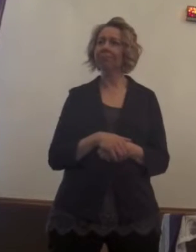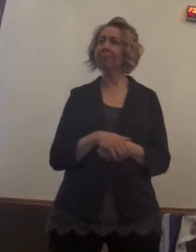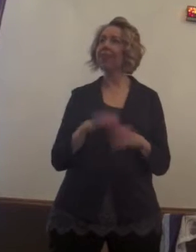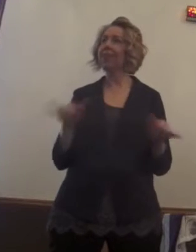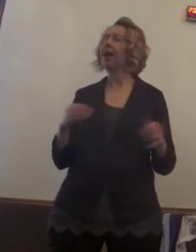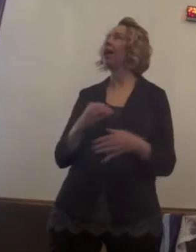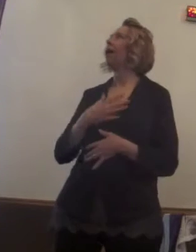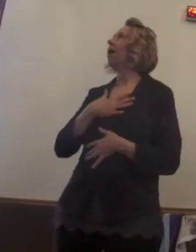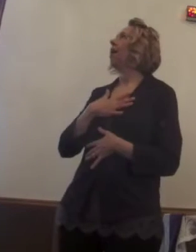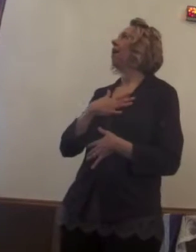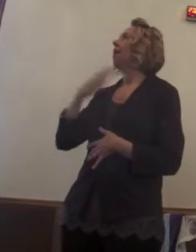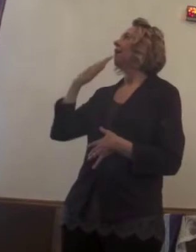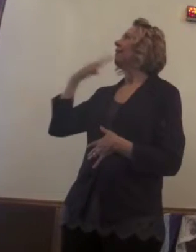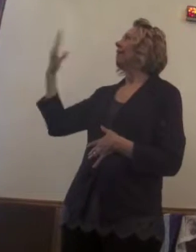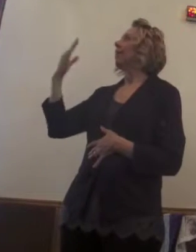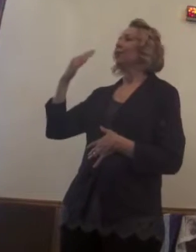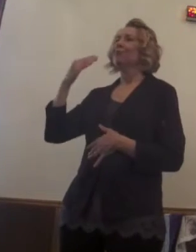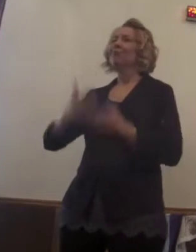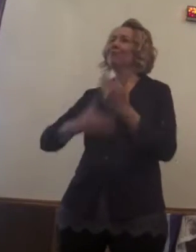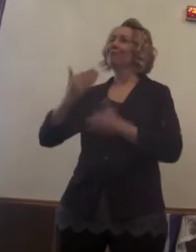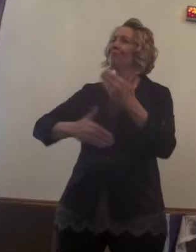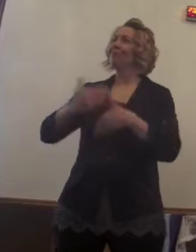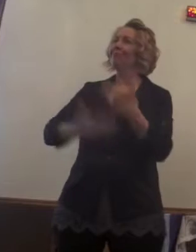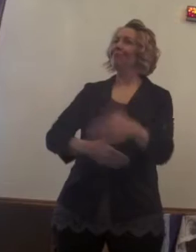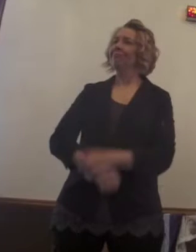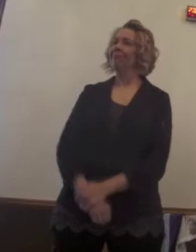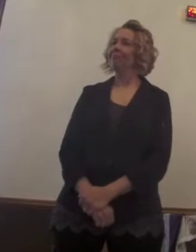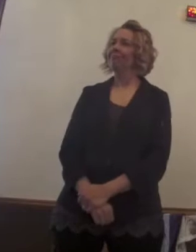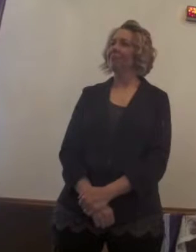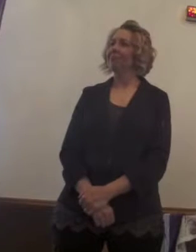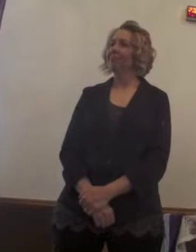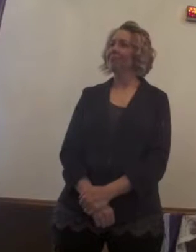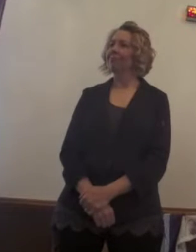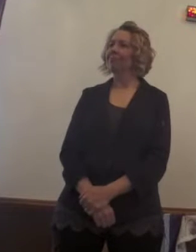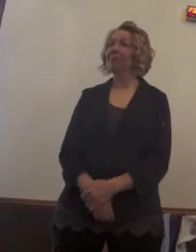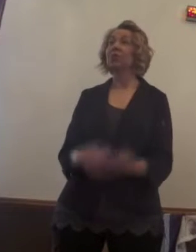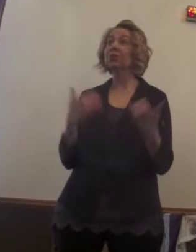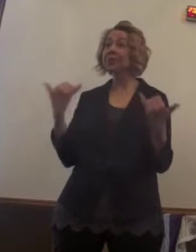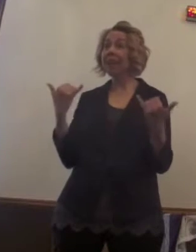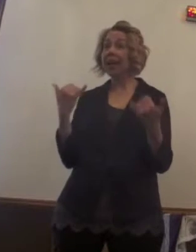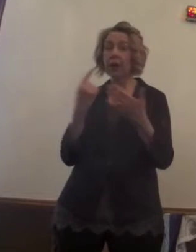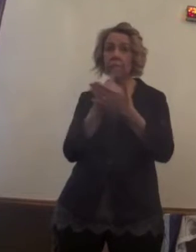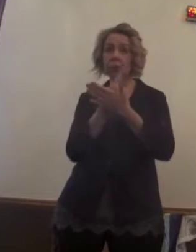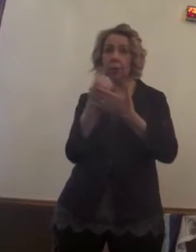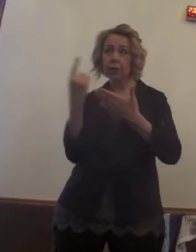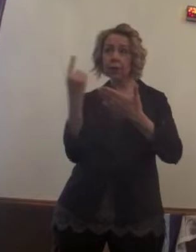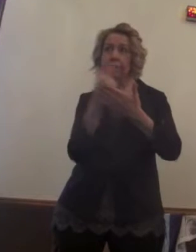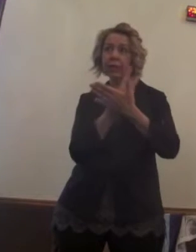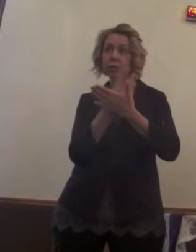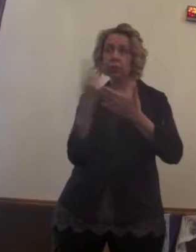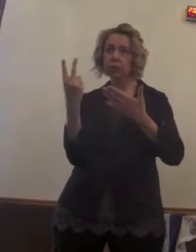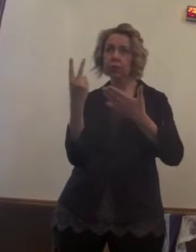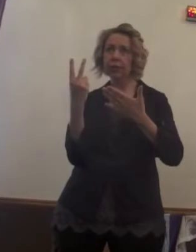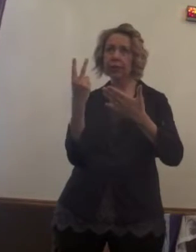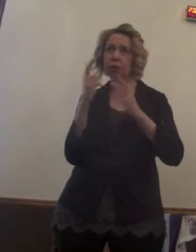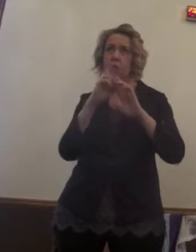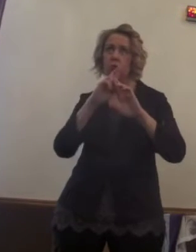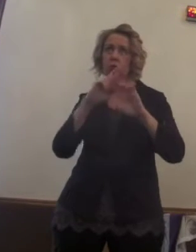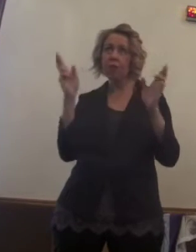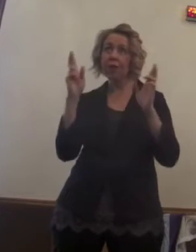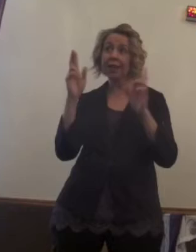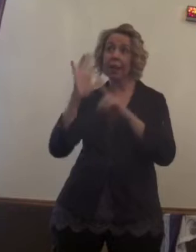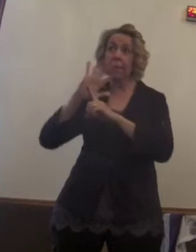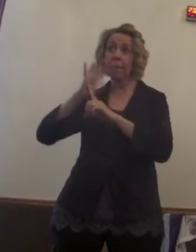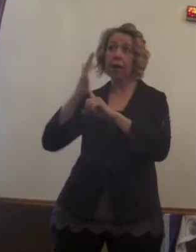each and every day. And as we start going into the next few weeks, as we start going into Palm Sunday, as we,